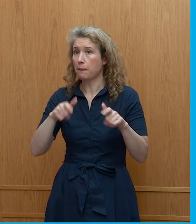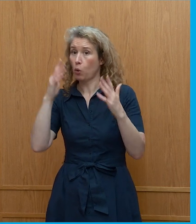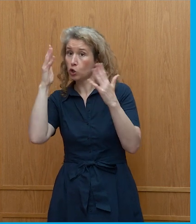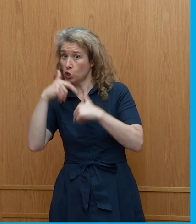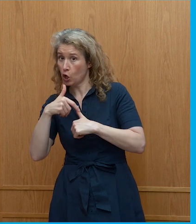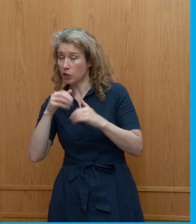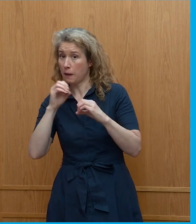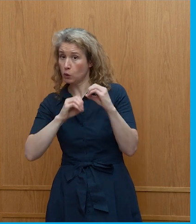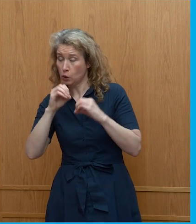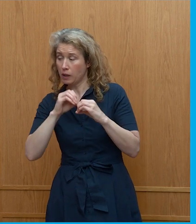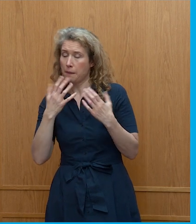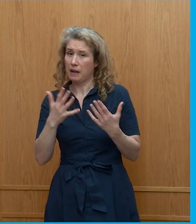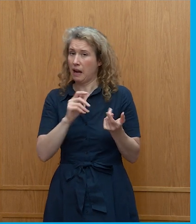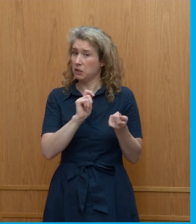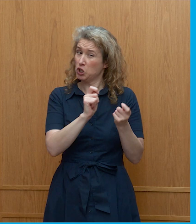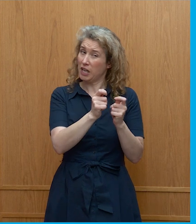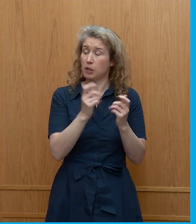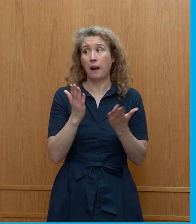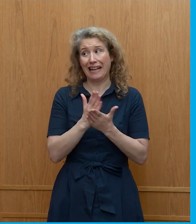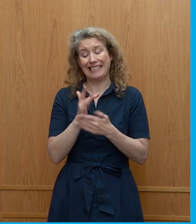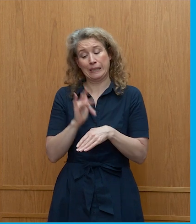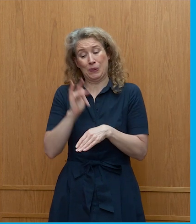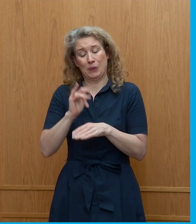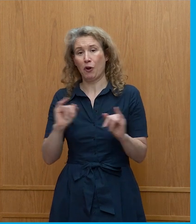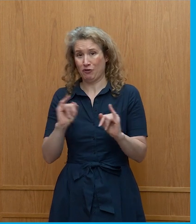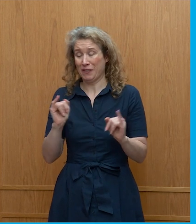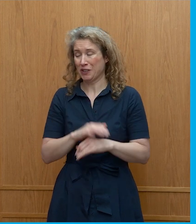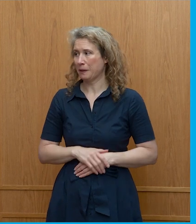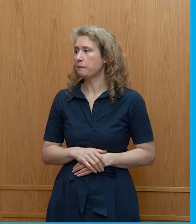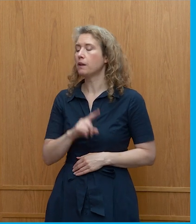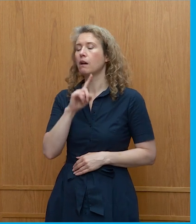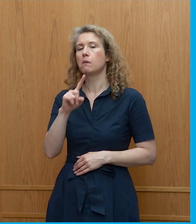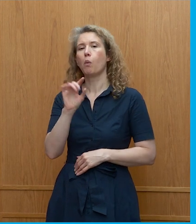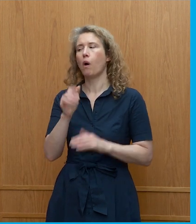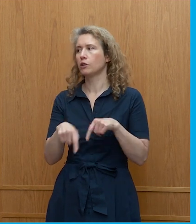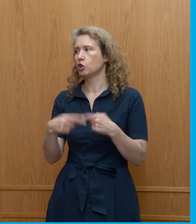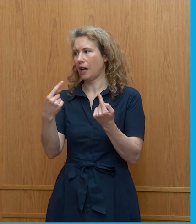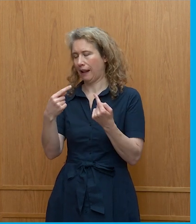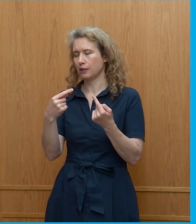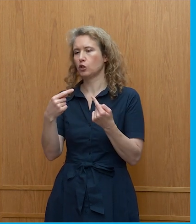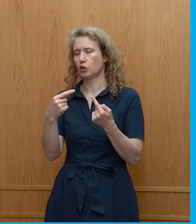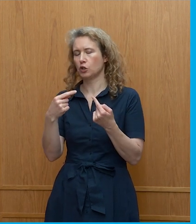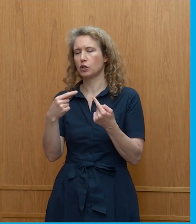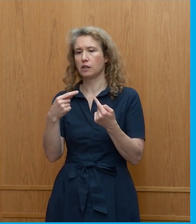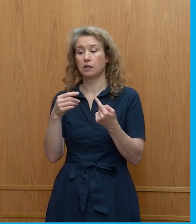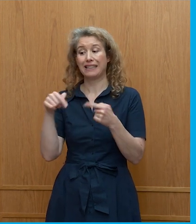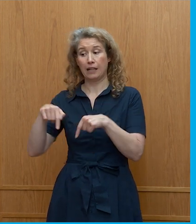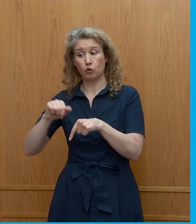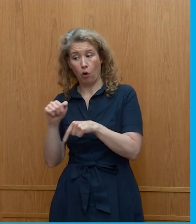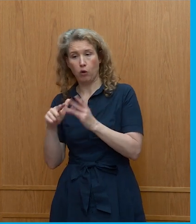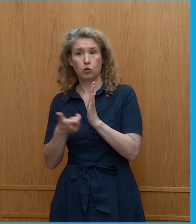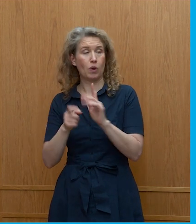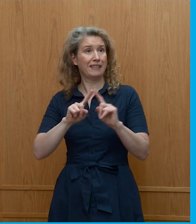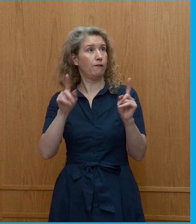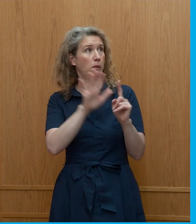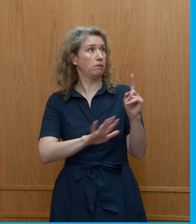nuclear in the past, so I know it's controversial. And of course, one of the challenges is, whether it's here in Scotland or elsewhere,